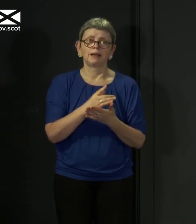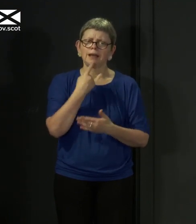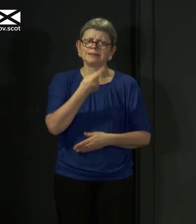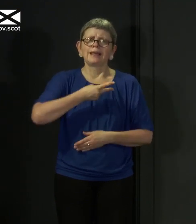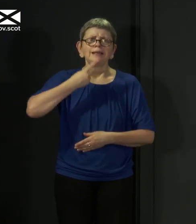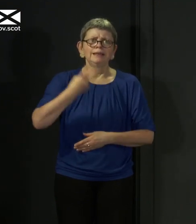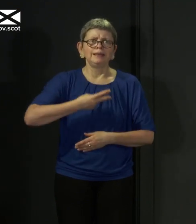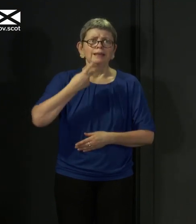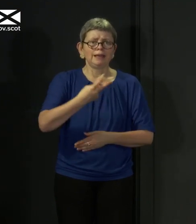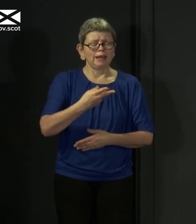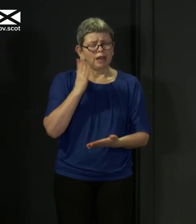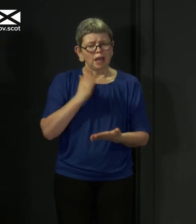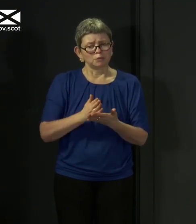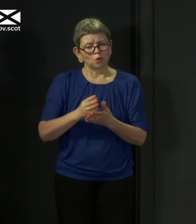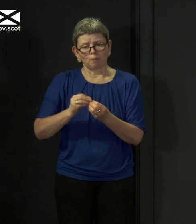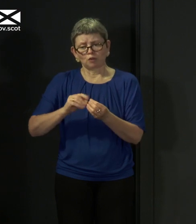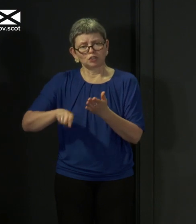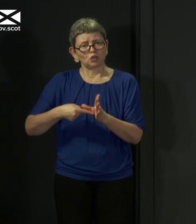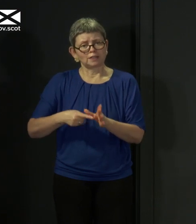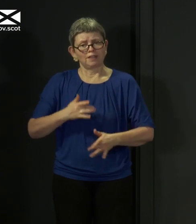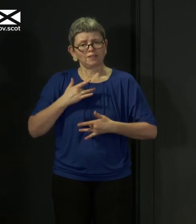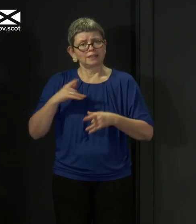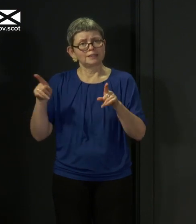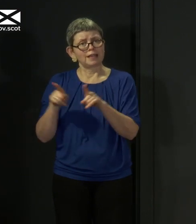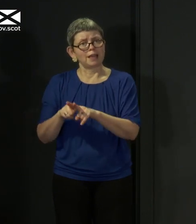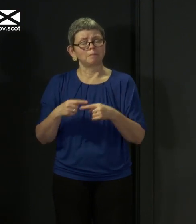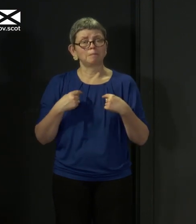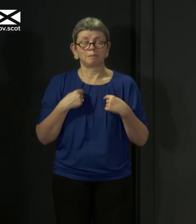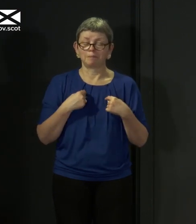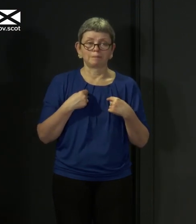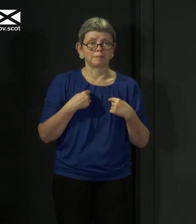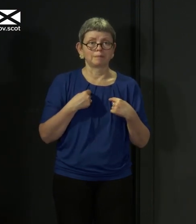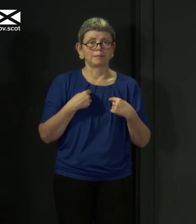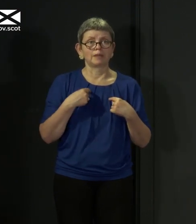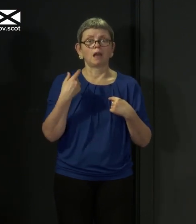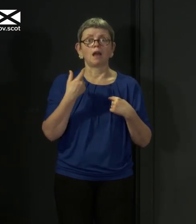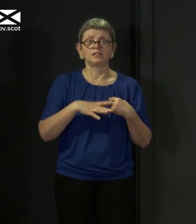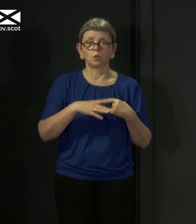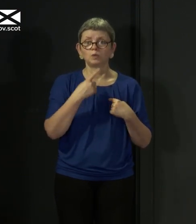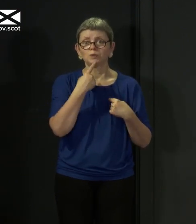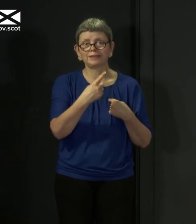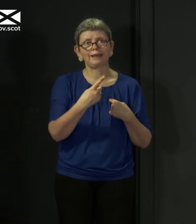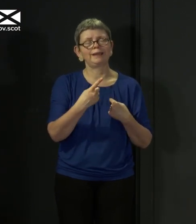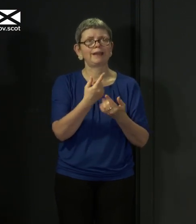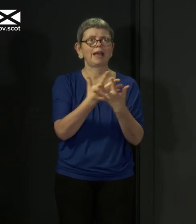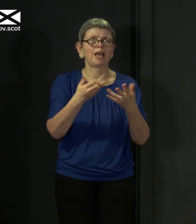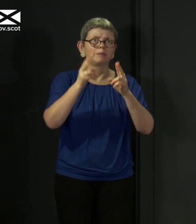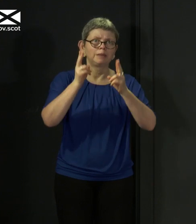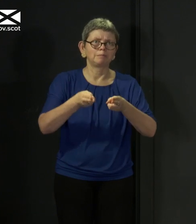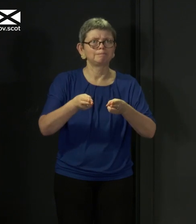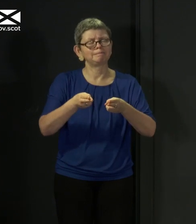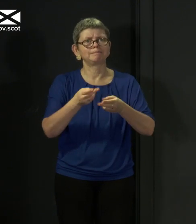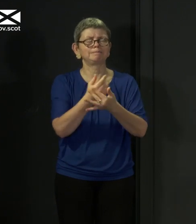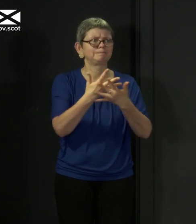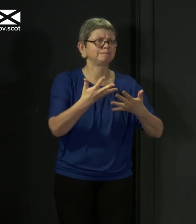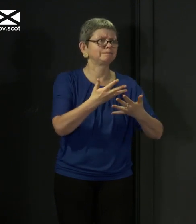the same is true of Boris Johnson, all that matters. I don't want to be standing up here reporting numbers of people in hospital, numbers of people in intensive